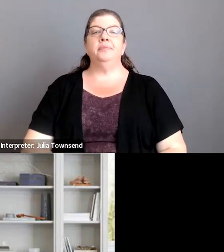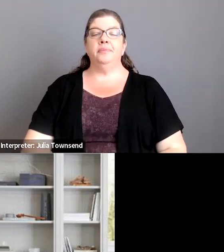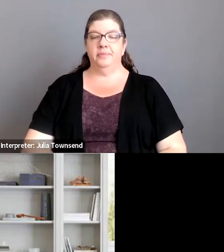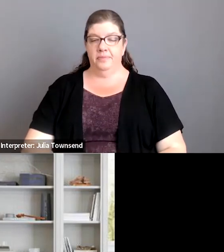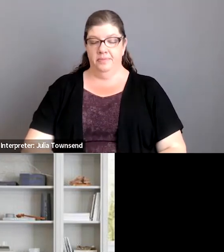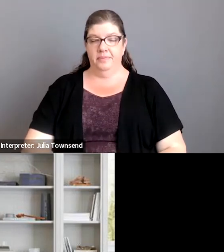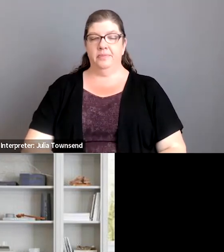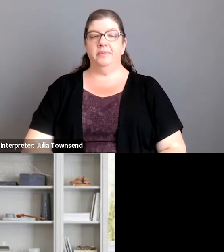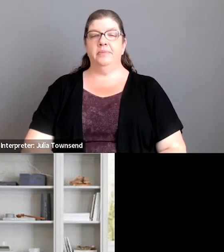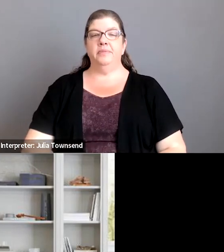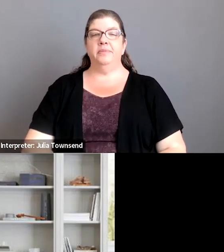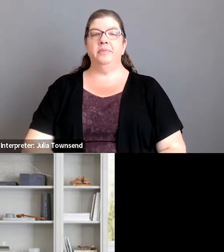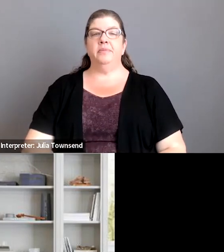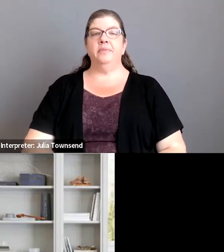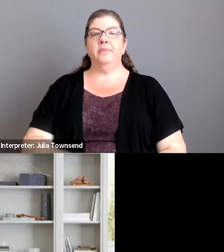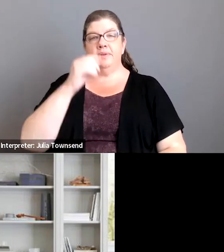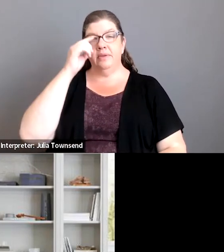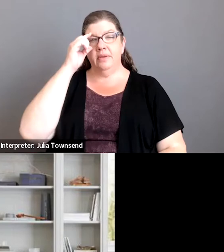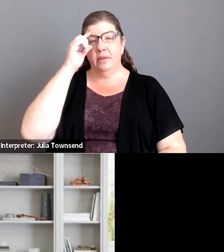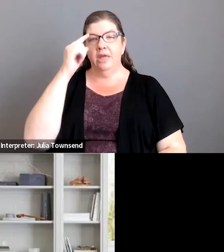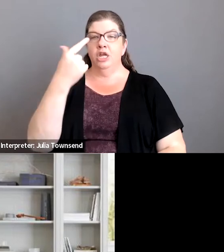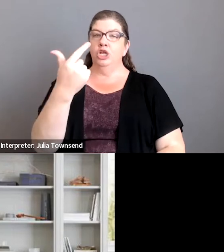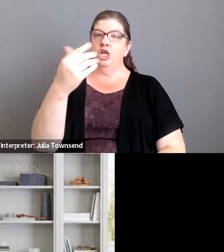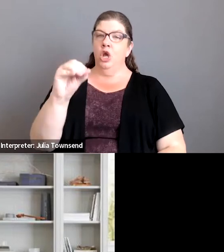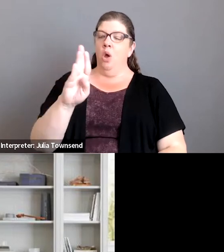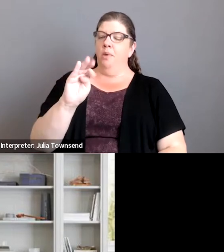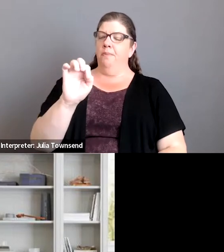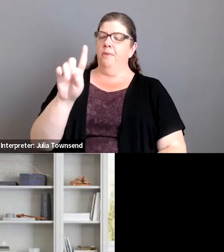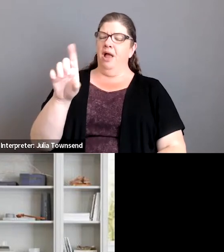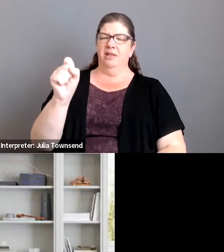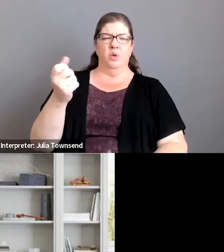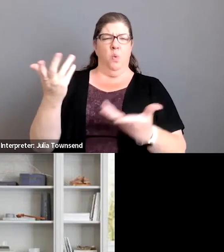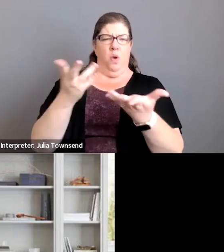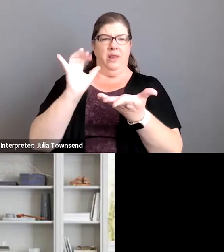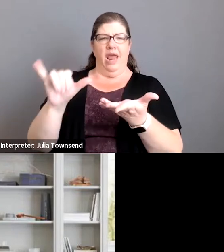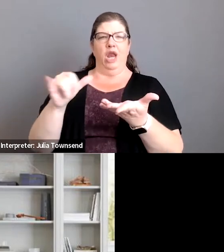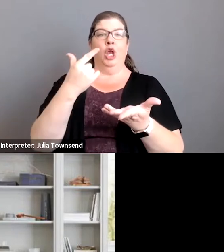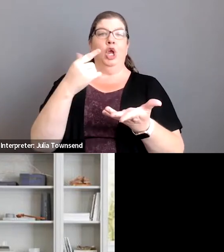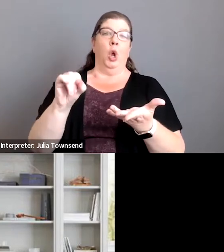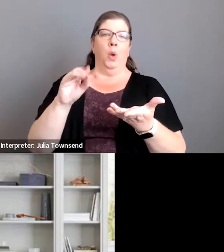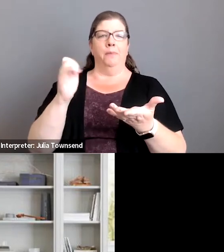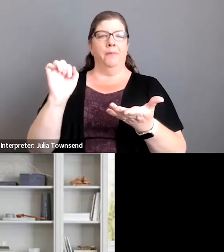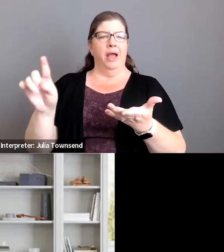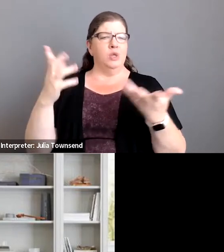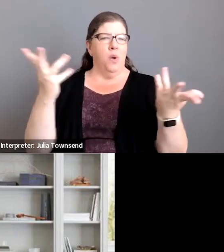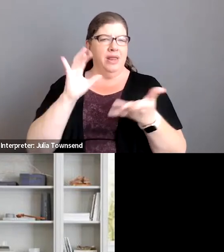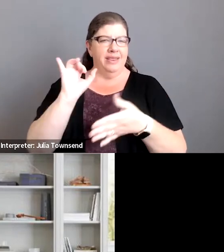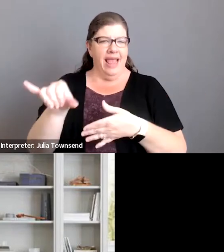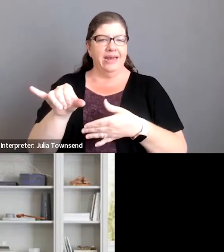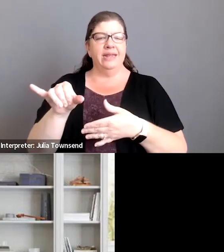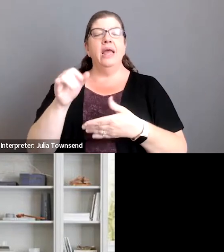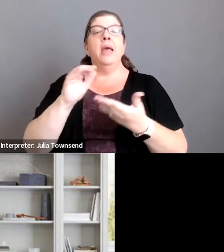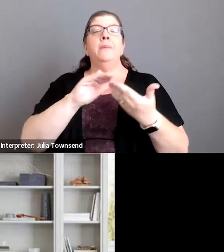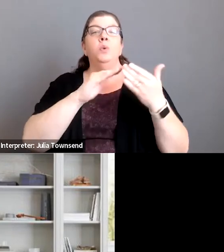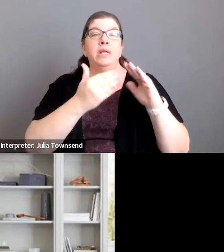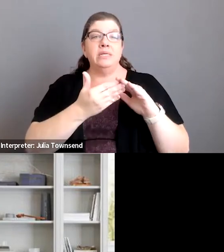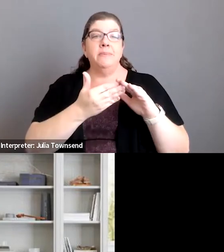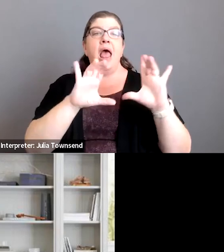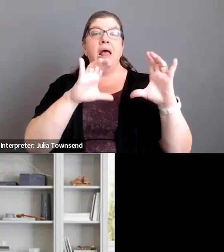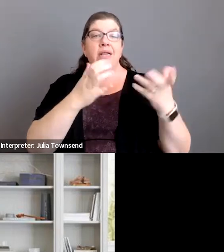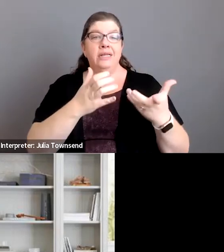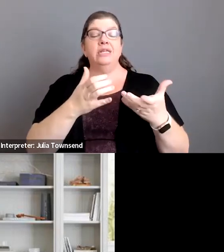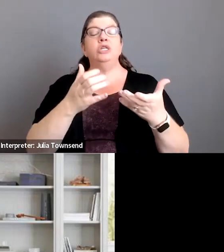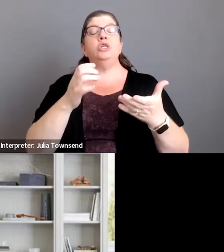okay so what are go bonds or go bonds municipalities or